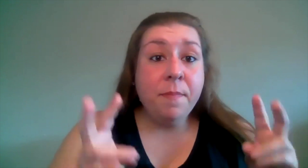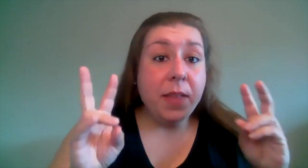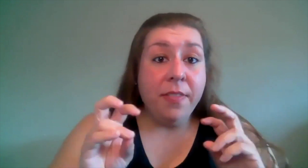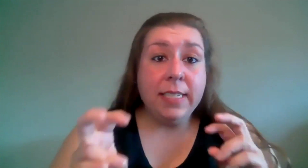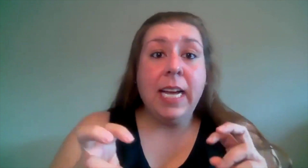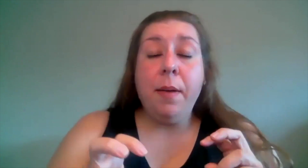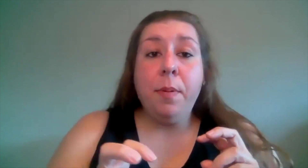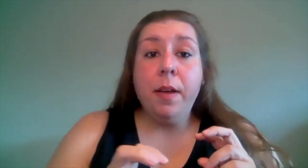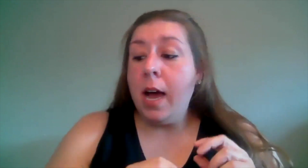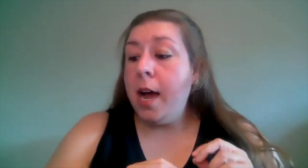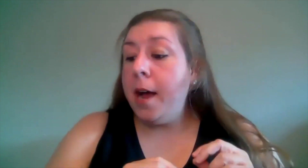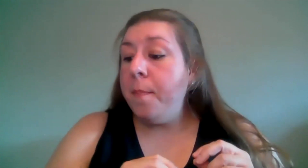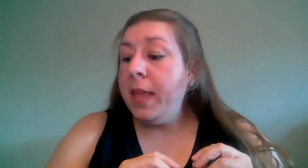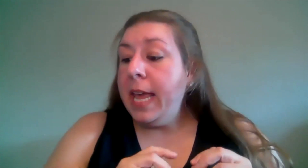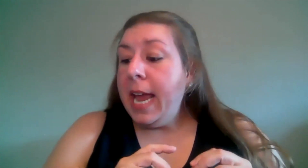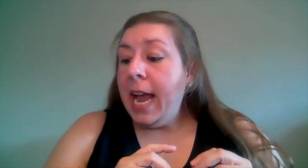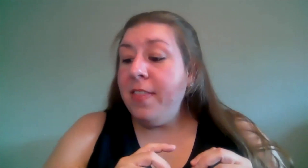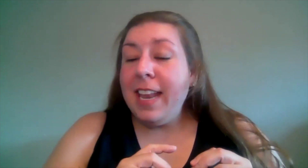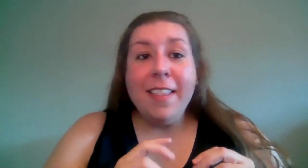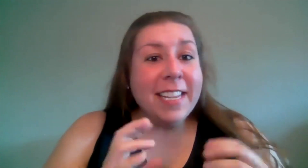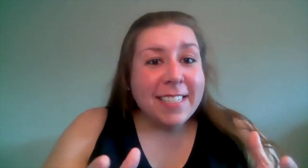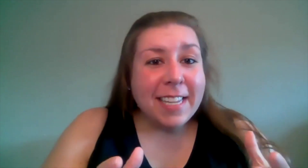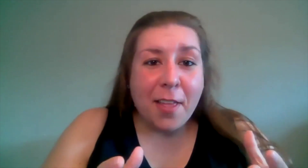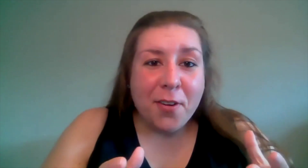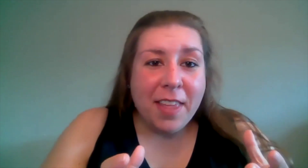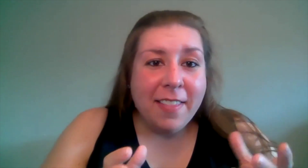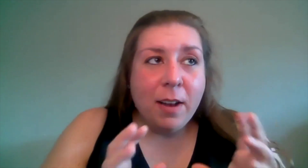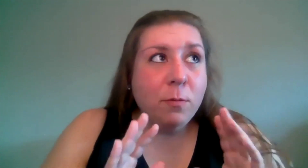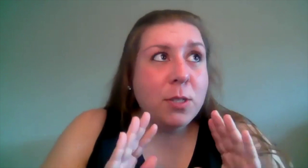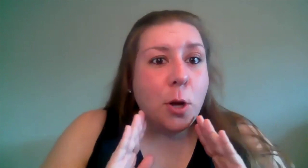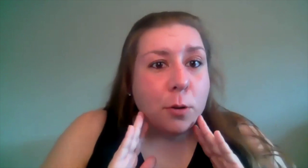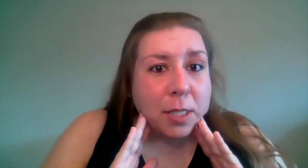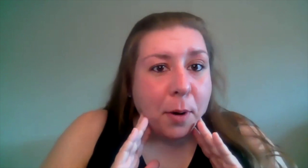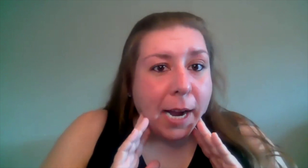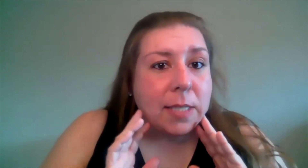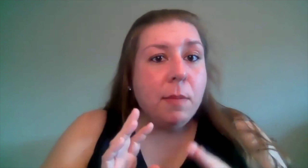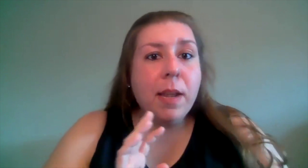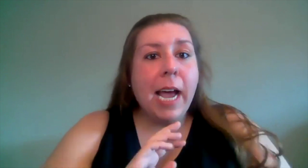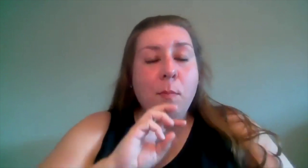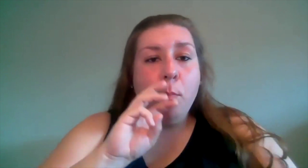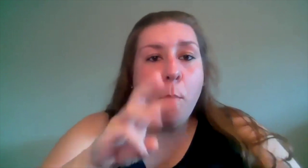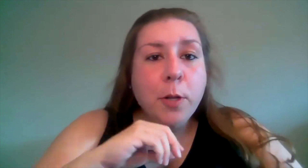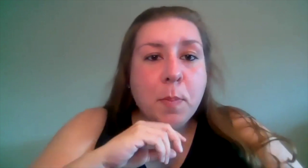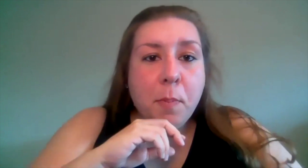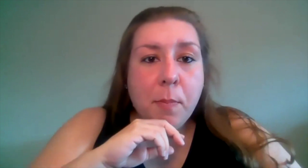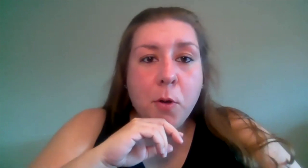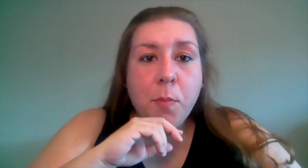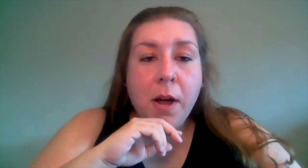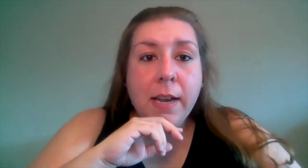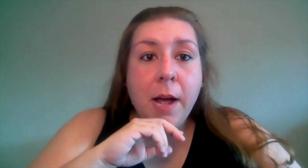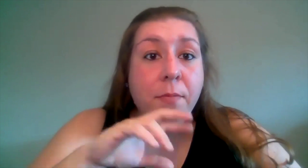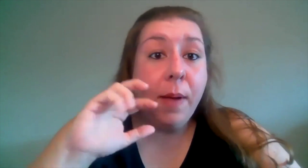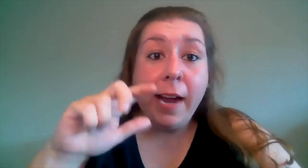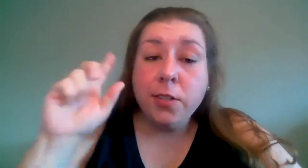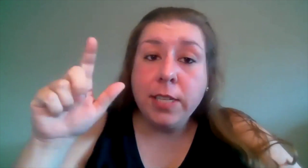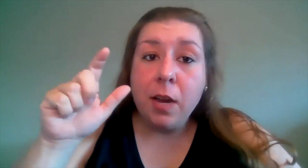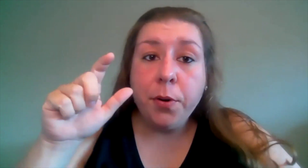and the type um and then this is another thing that so surprised me but i had multiple people who brought it up from actors and